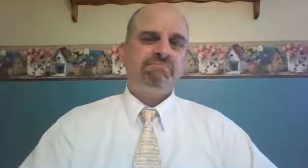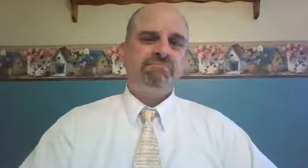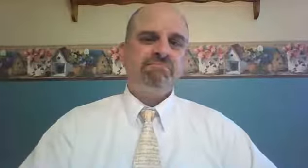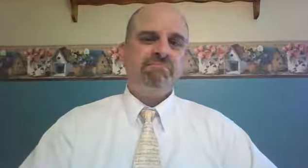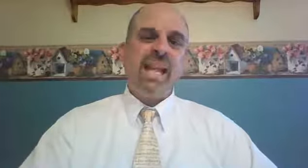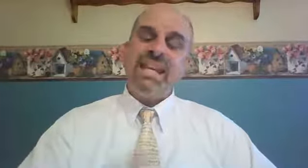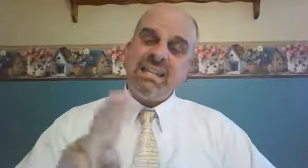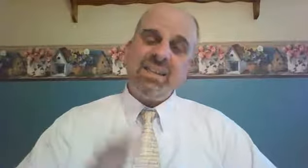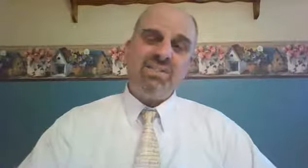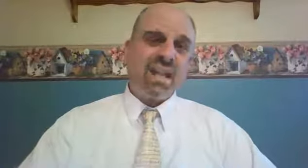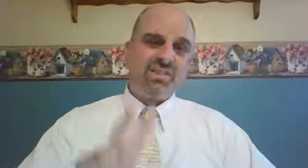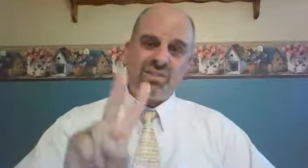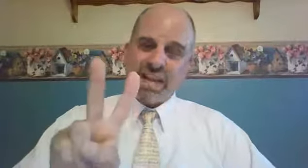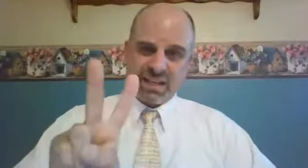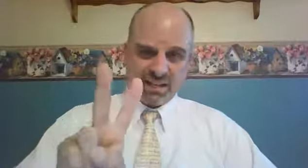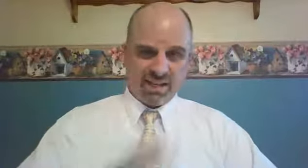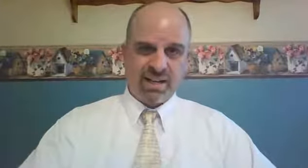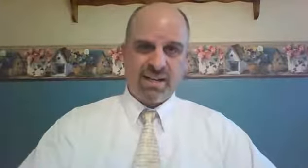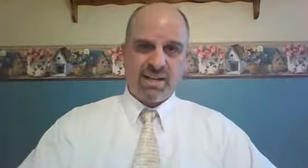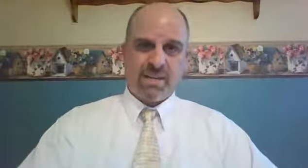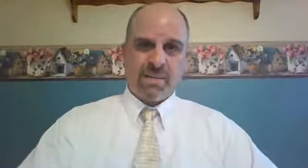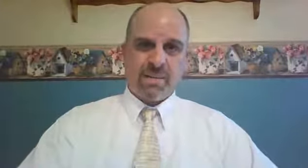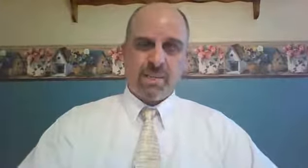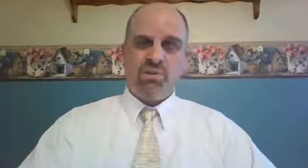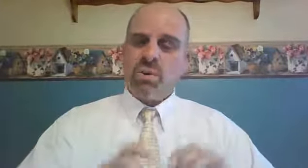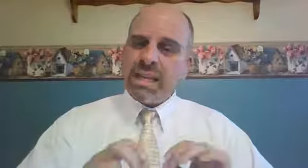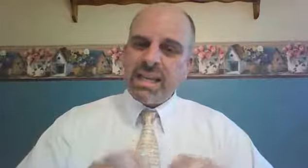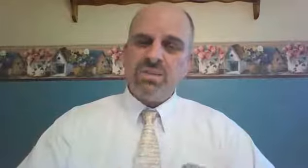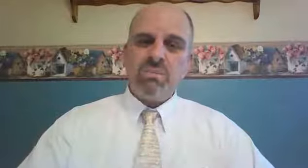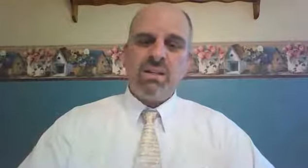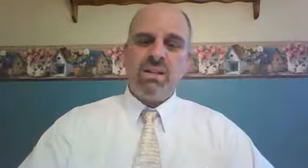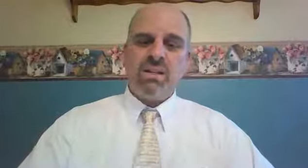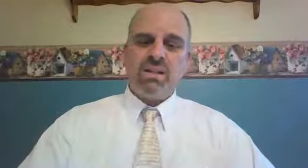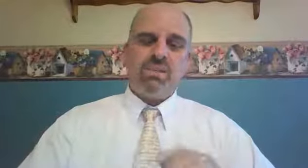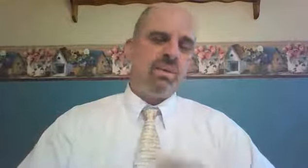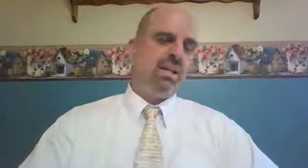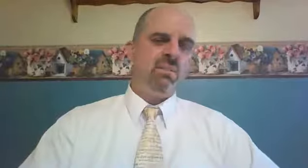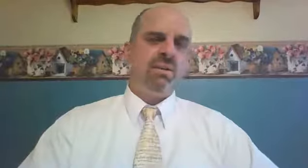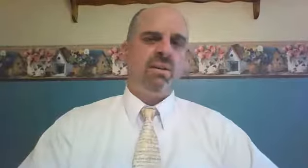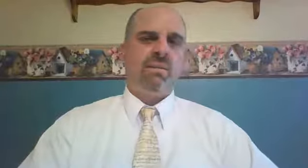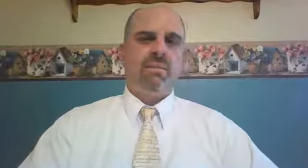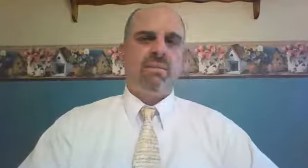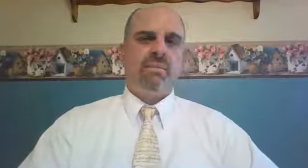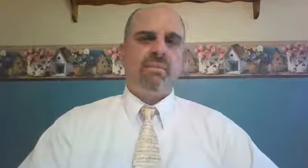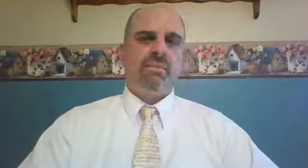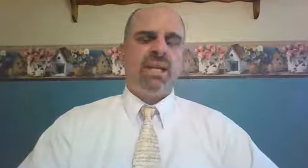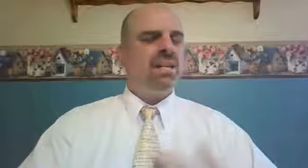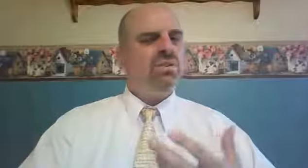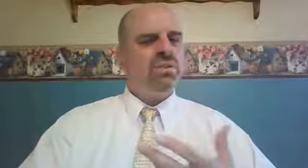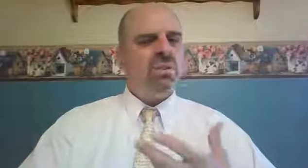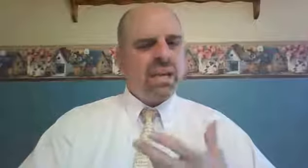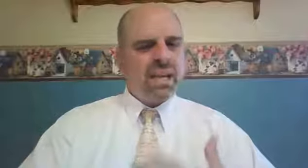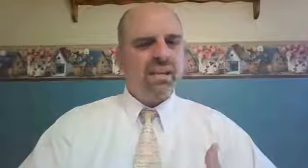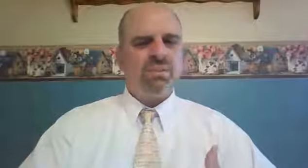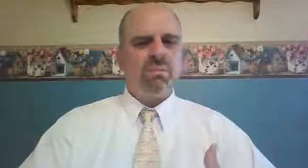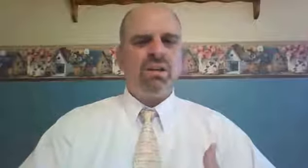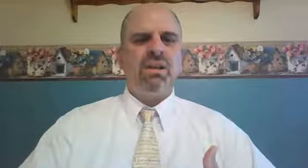And he does that, secondly, through a kinsman redeemer. He does it through a kinsman